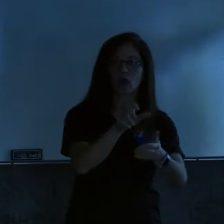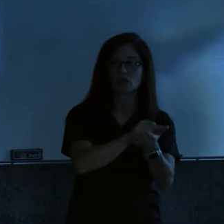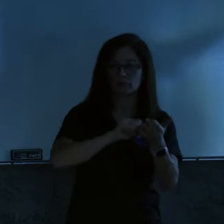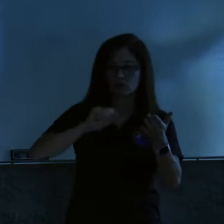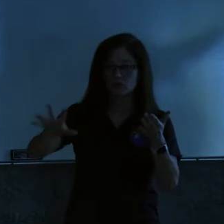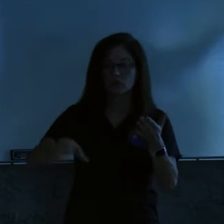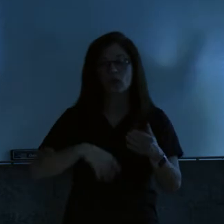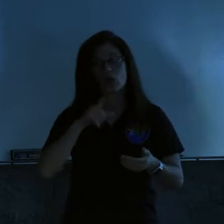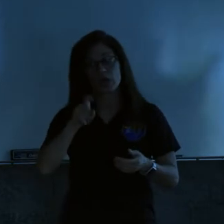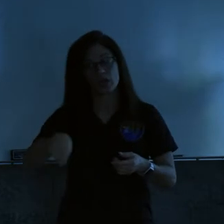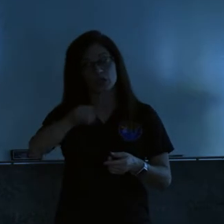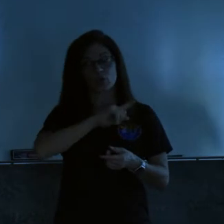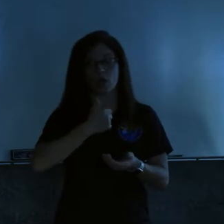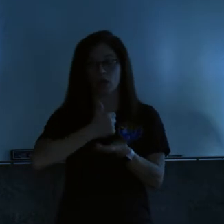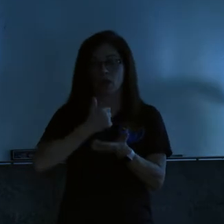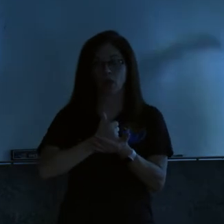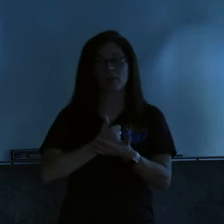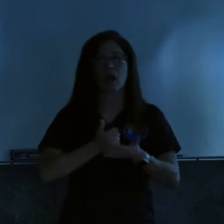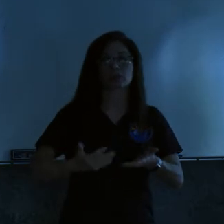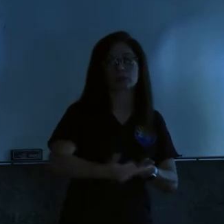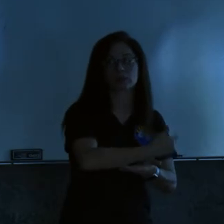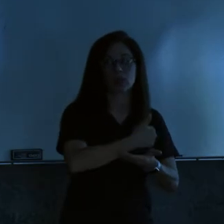We need you to move the debris to the edge of your property.